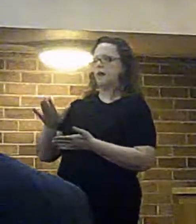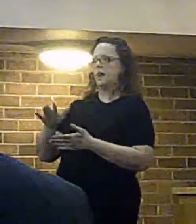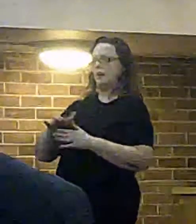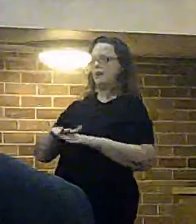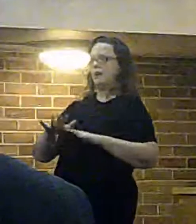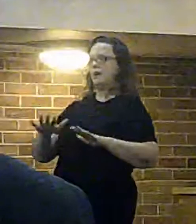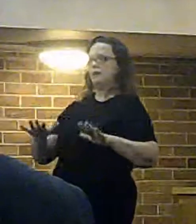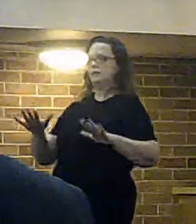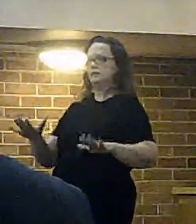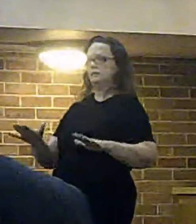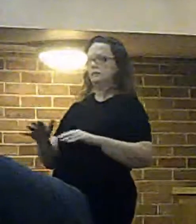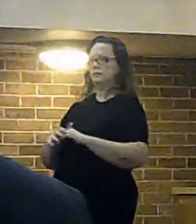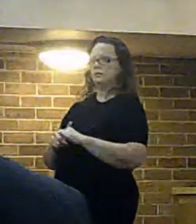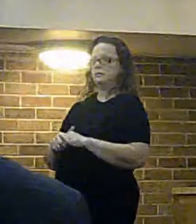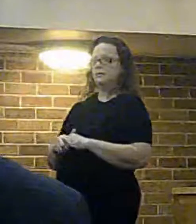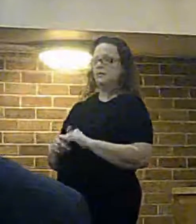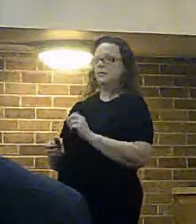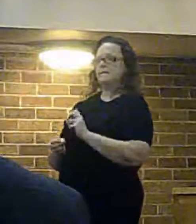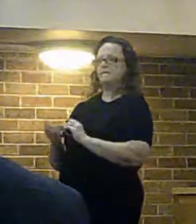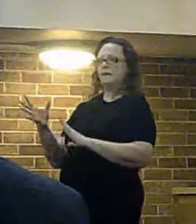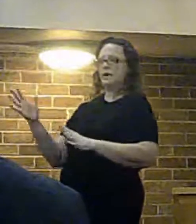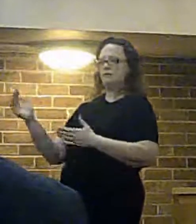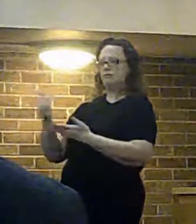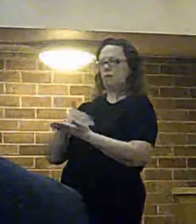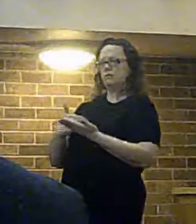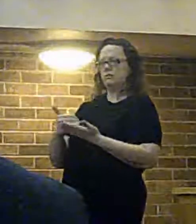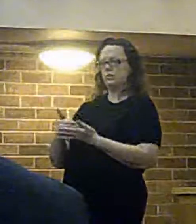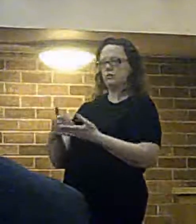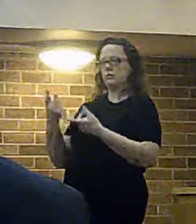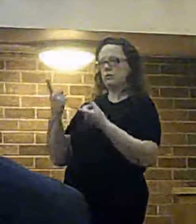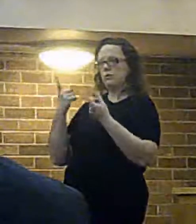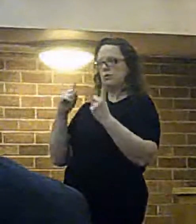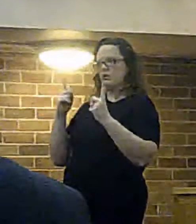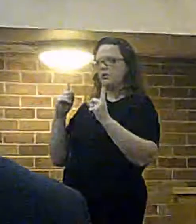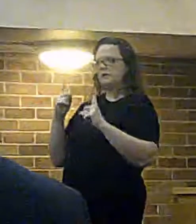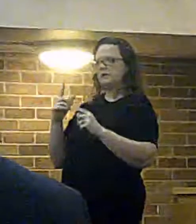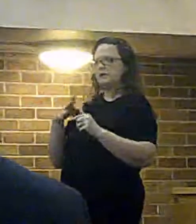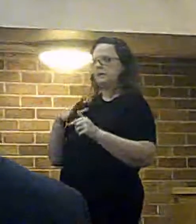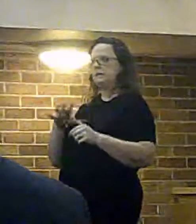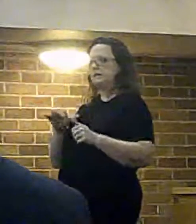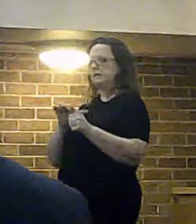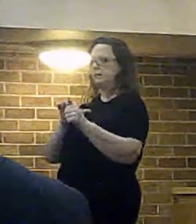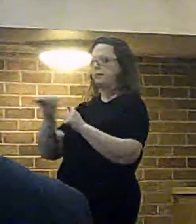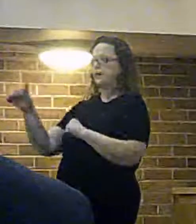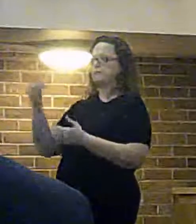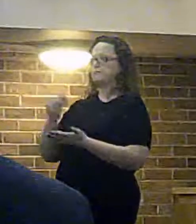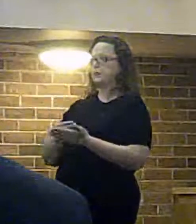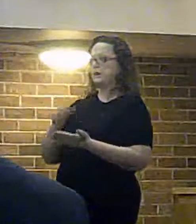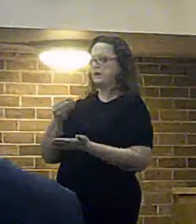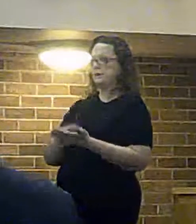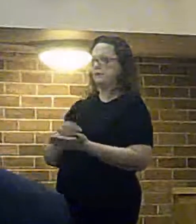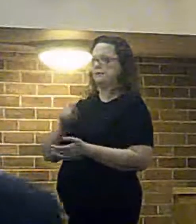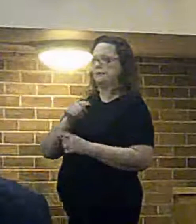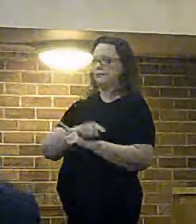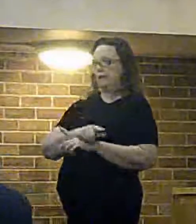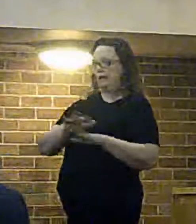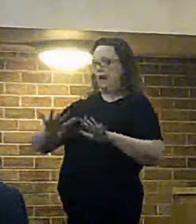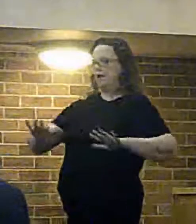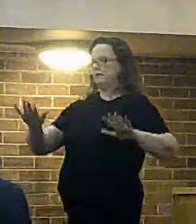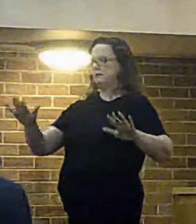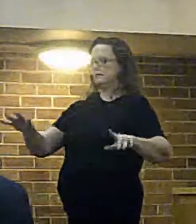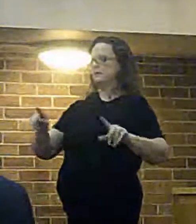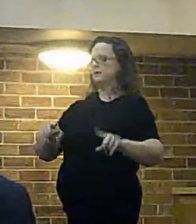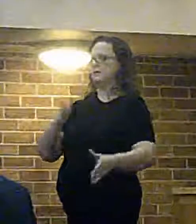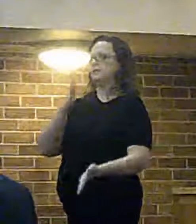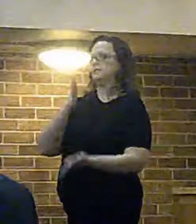clearly the fire and rescue authority is duty bound to achieve the best place it can for that land that is the